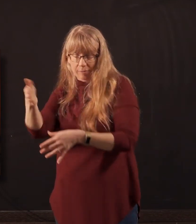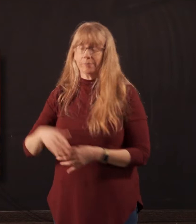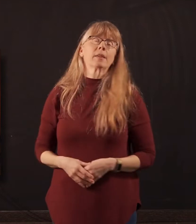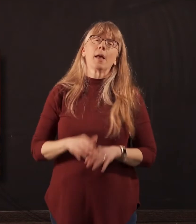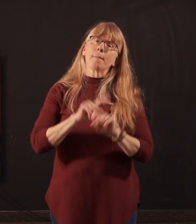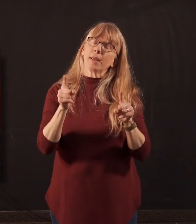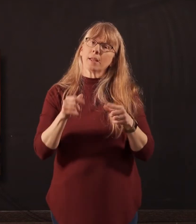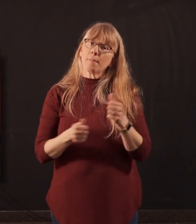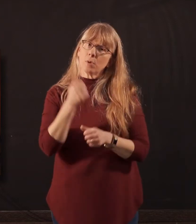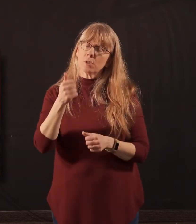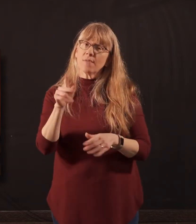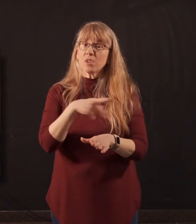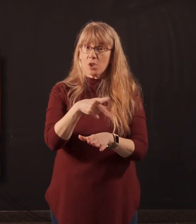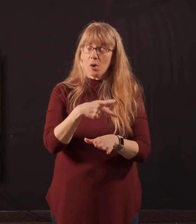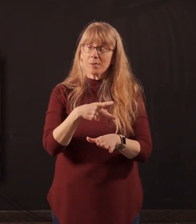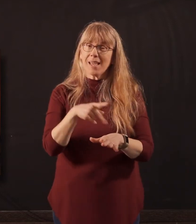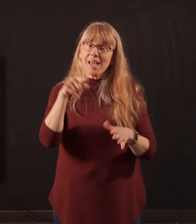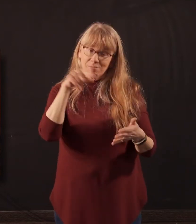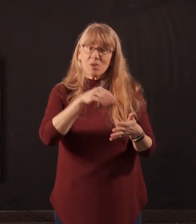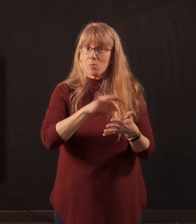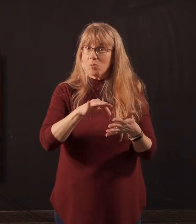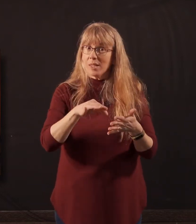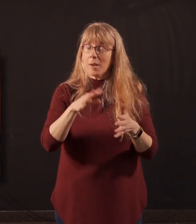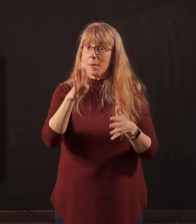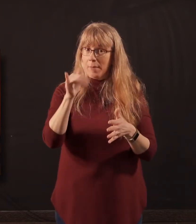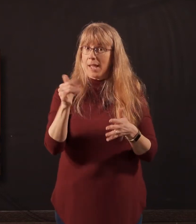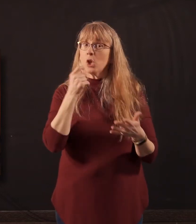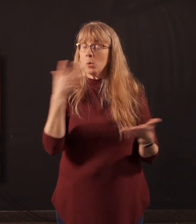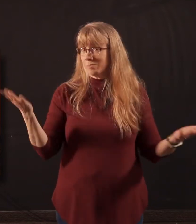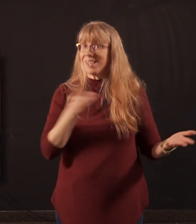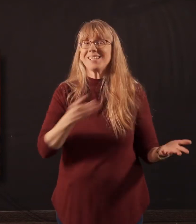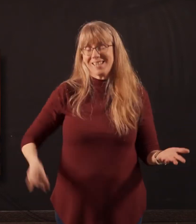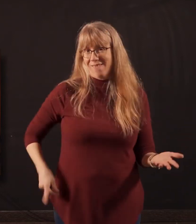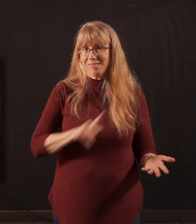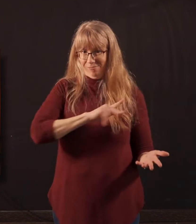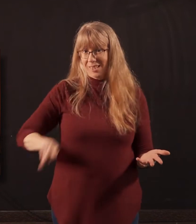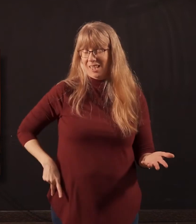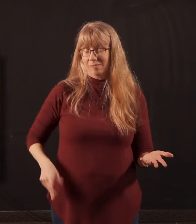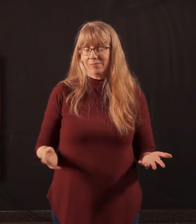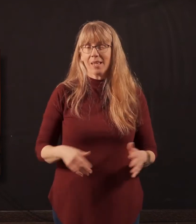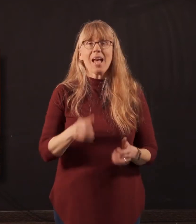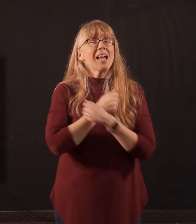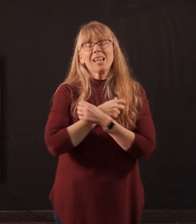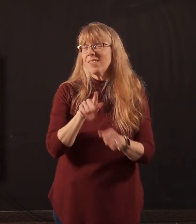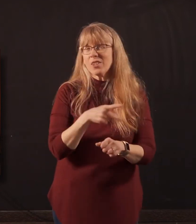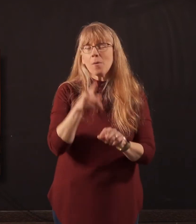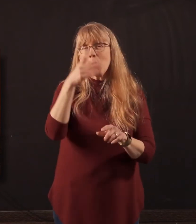of the Psalms, this one is written by King David. And I love this song because you have two different